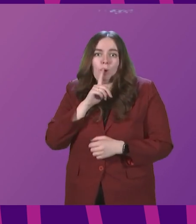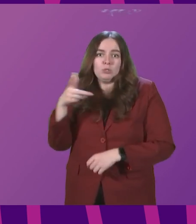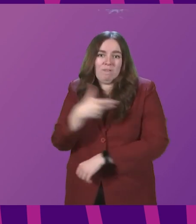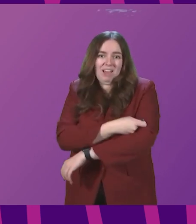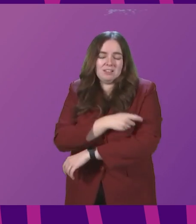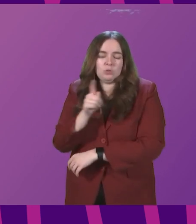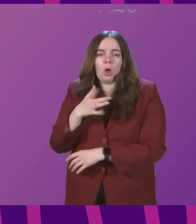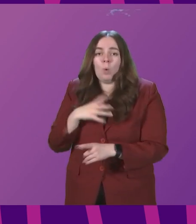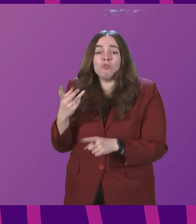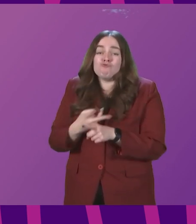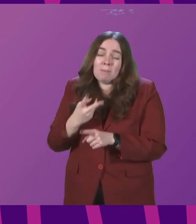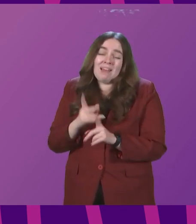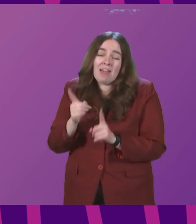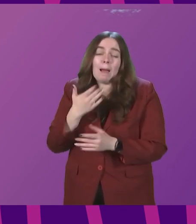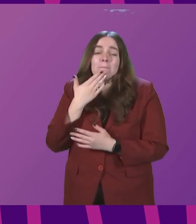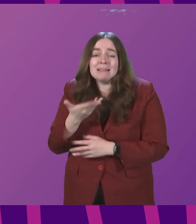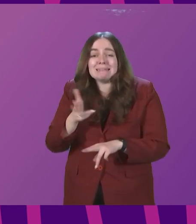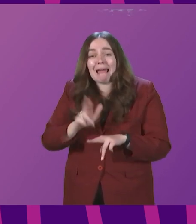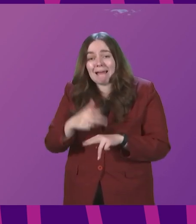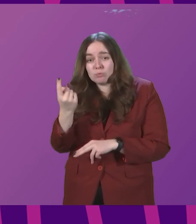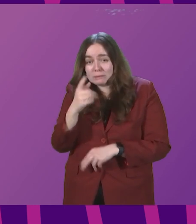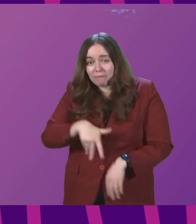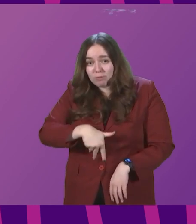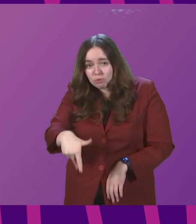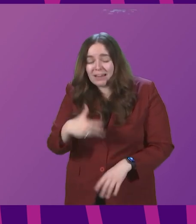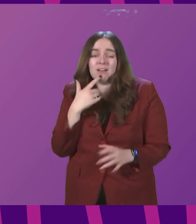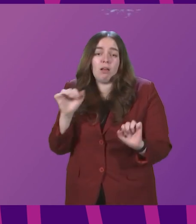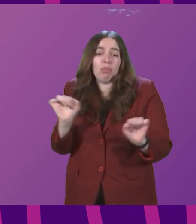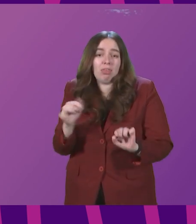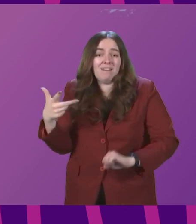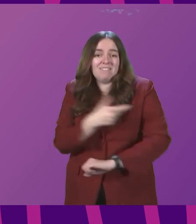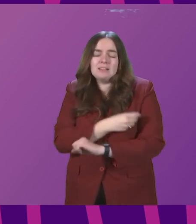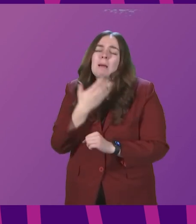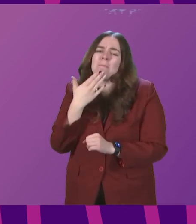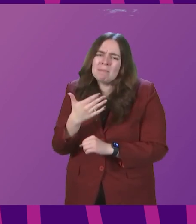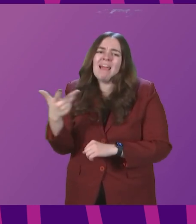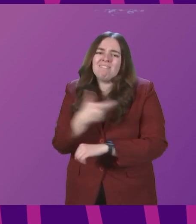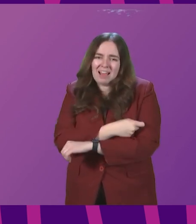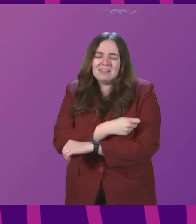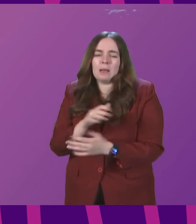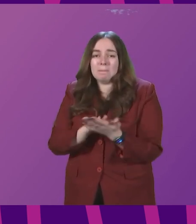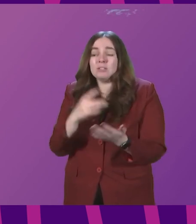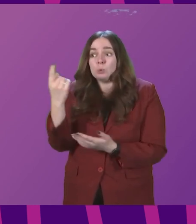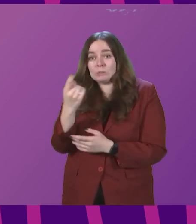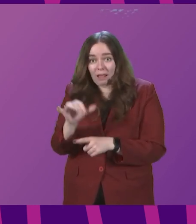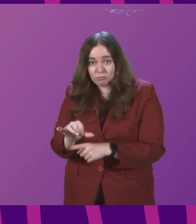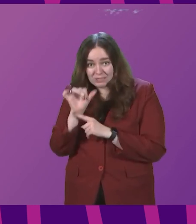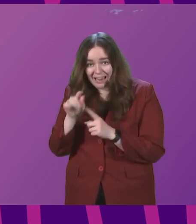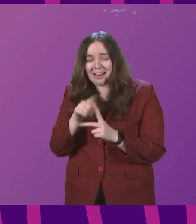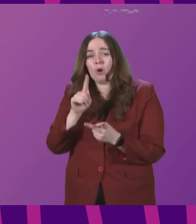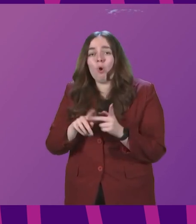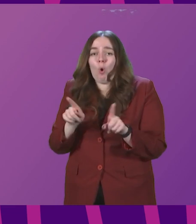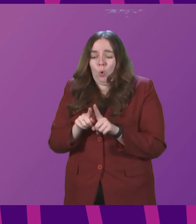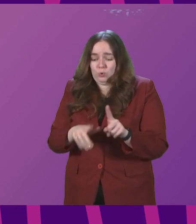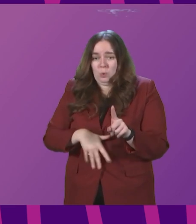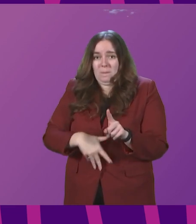So let me repeat that call. Please, if you are pregnant and aren't yet vaccinated, take steps to do so. provides you with protection, and it provides your unborn